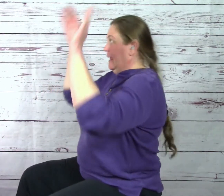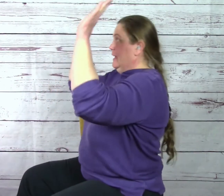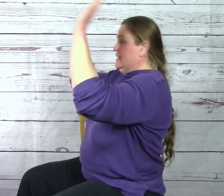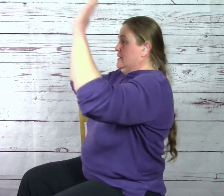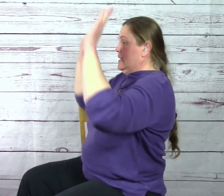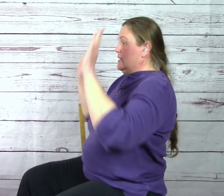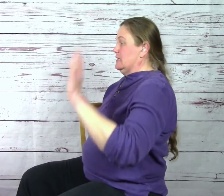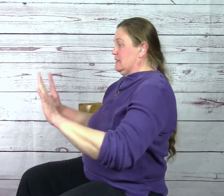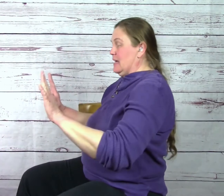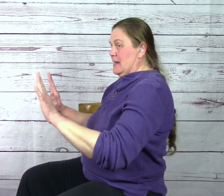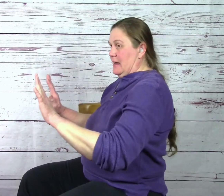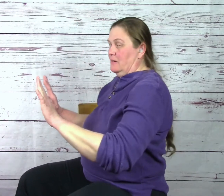Sunday.